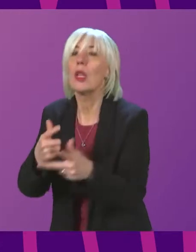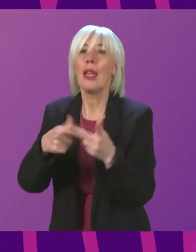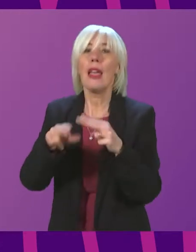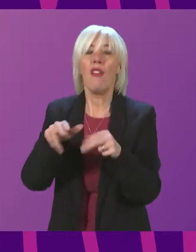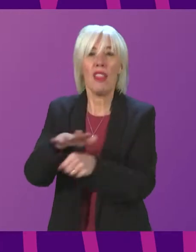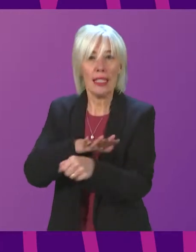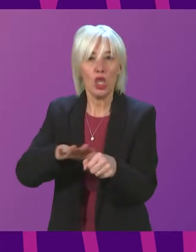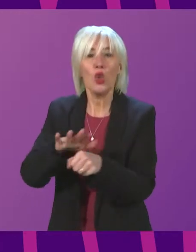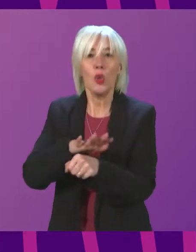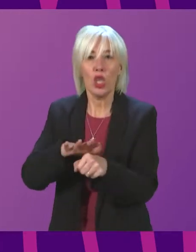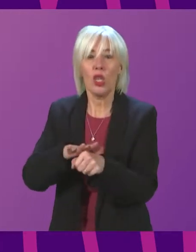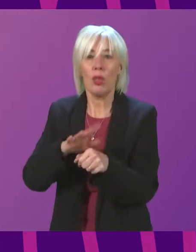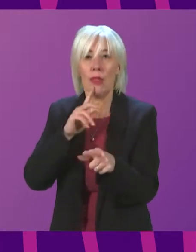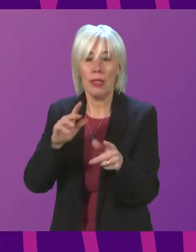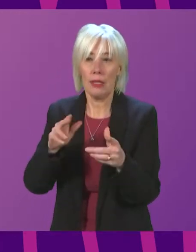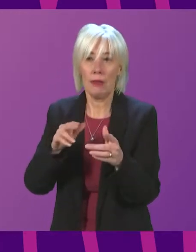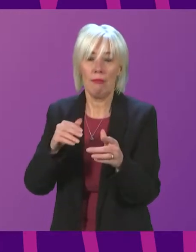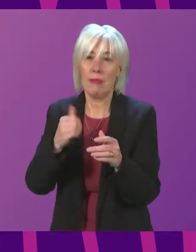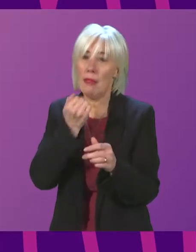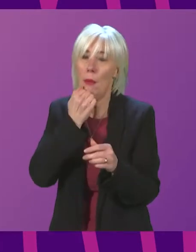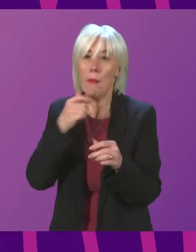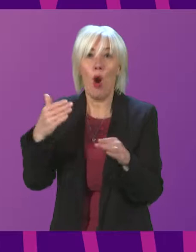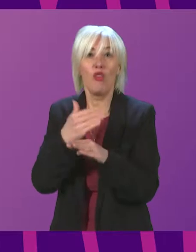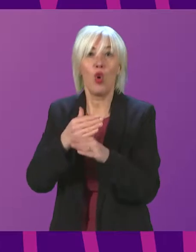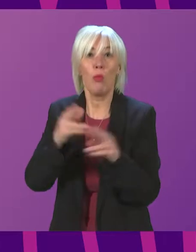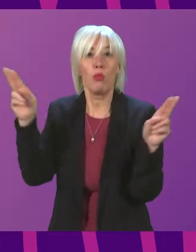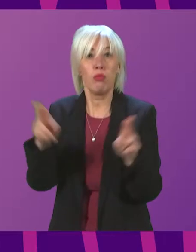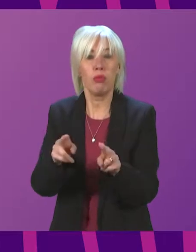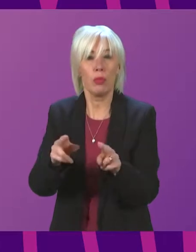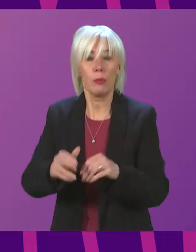emerges where job redundancies do take place. Jim Fairley.